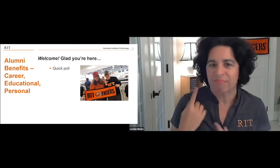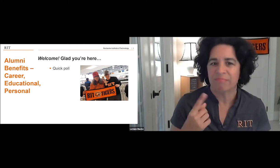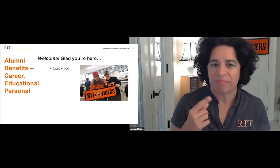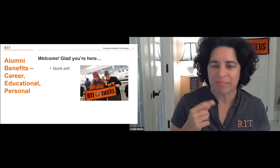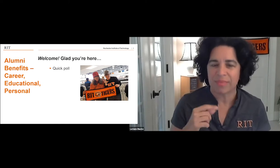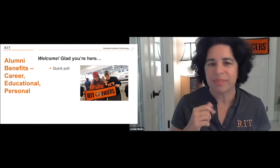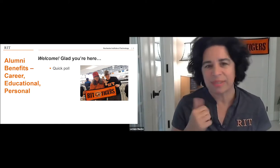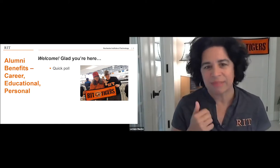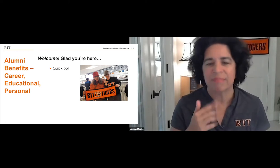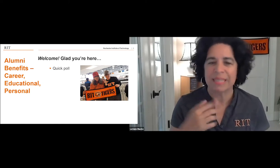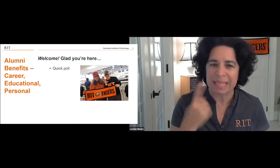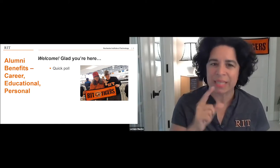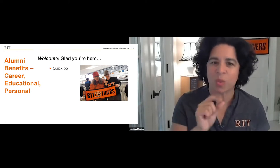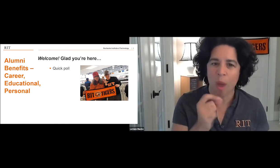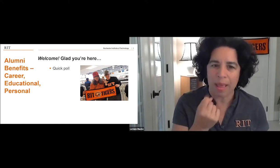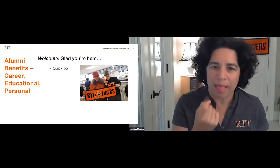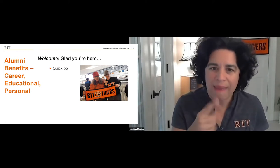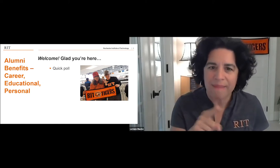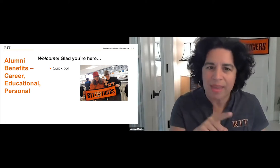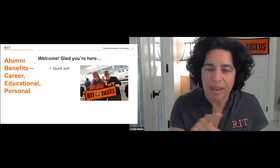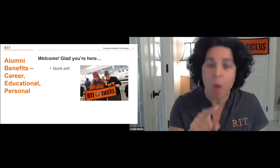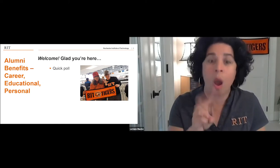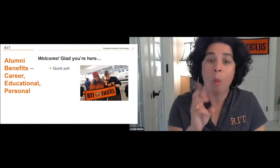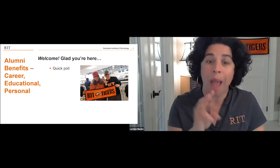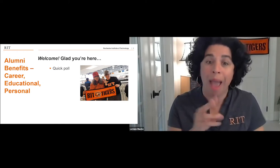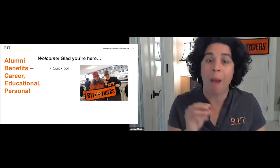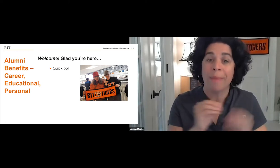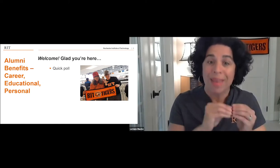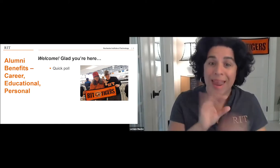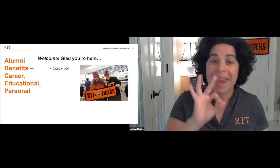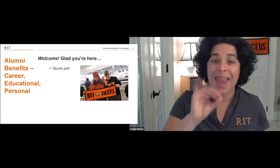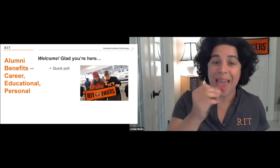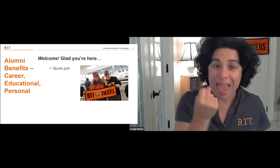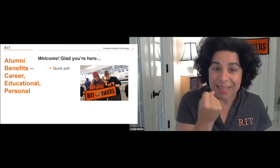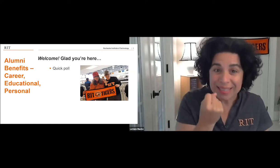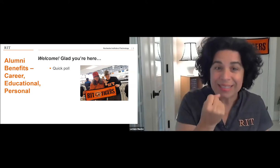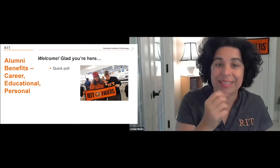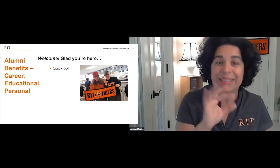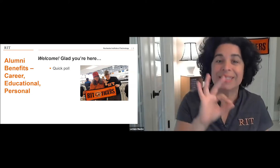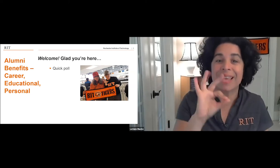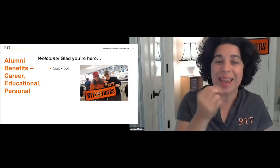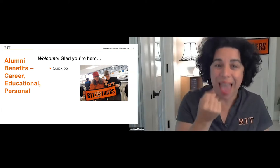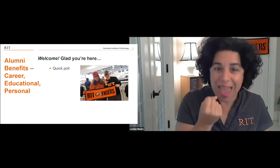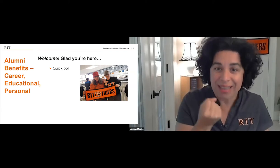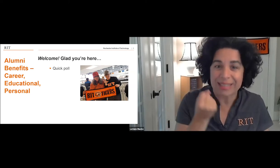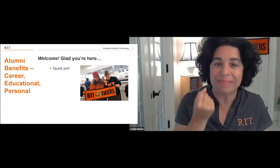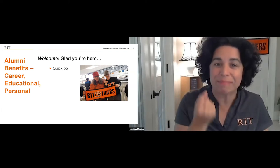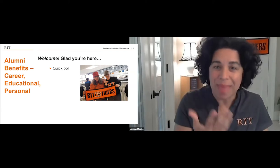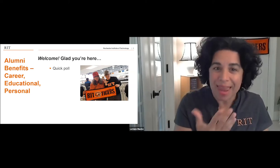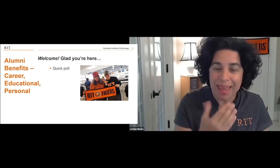It looks like many of you are from the last few years. Oh, no, there are actually many from the 90s.